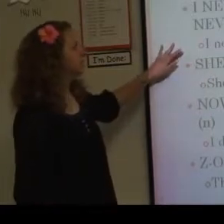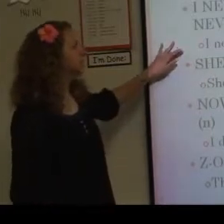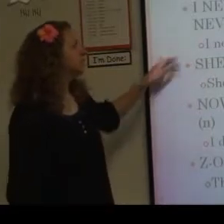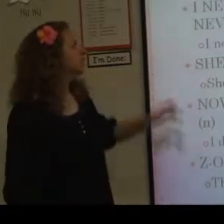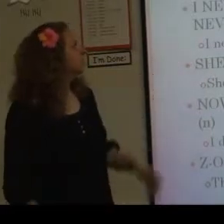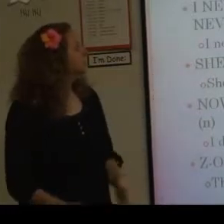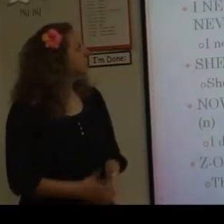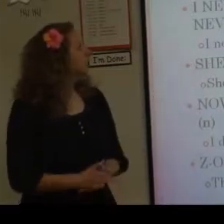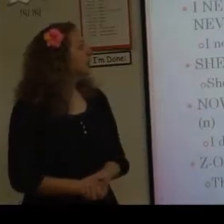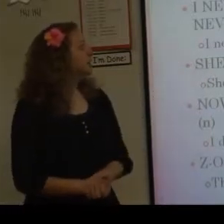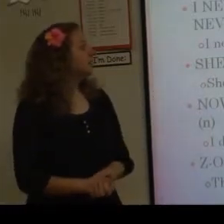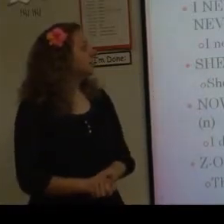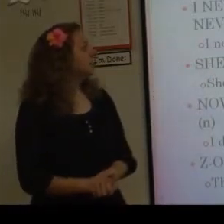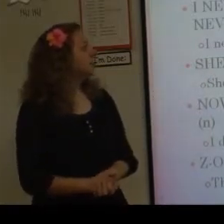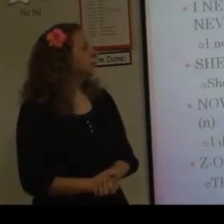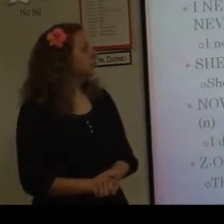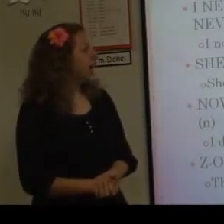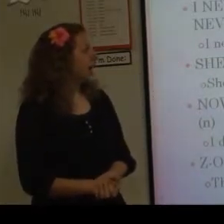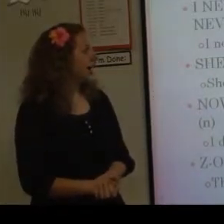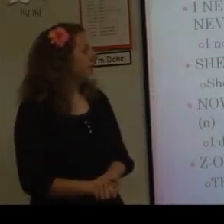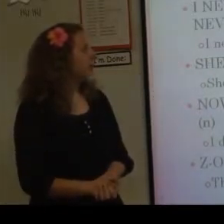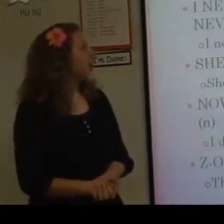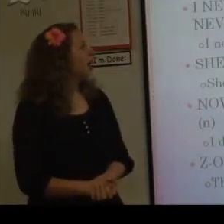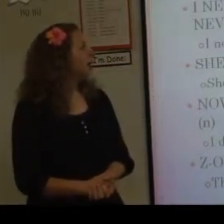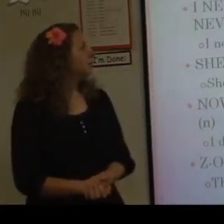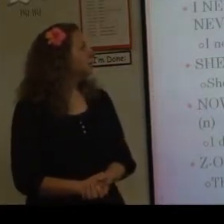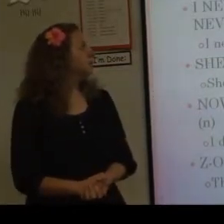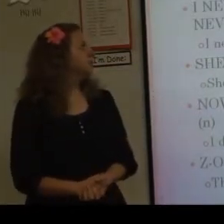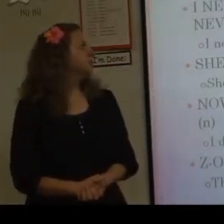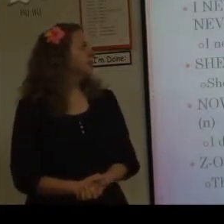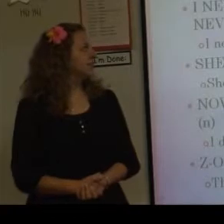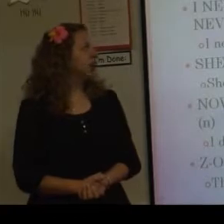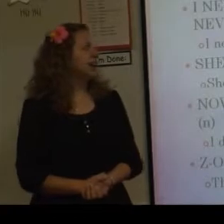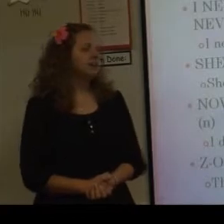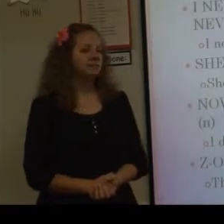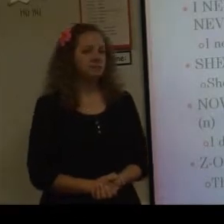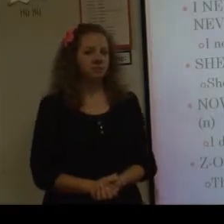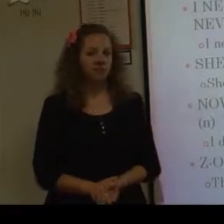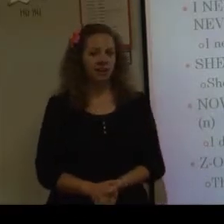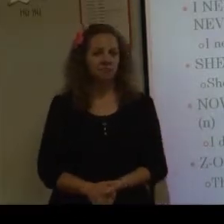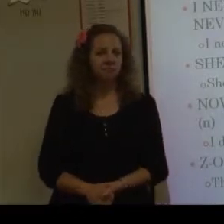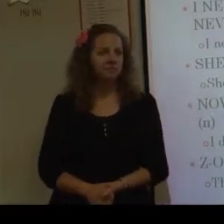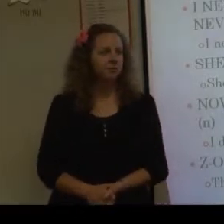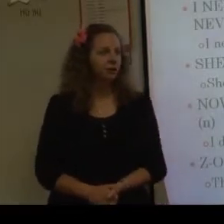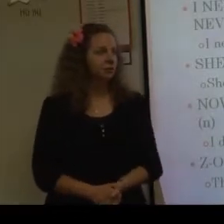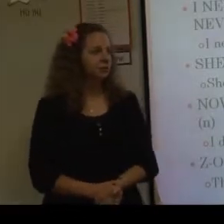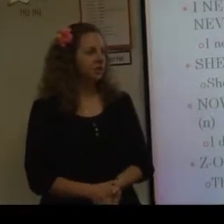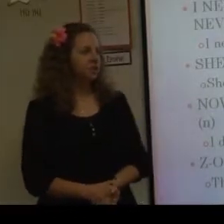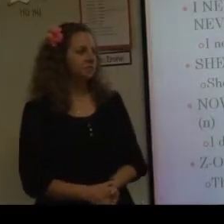movies. It would say. I never go movie I. Or I go movie never I. Okay. So how would you sign it?